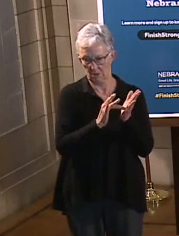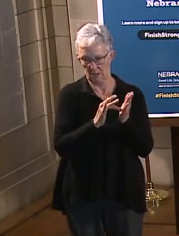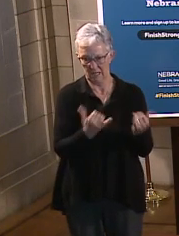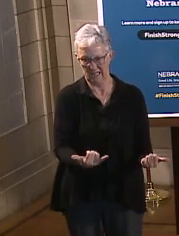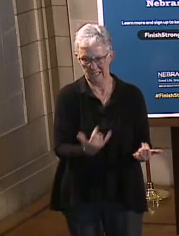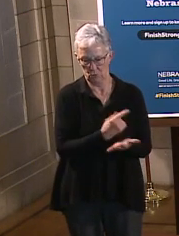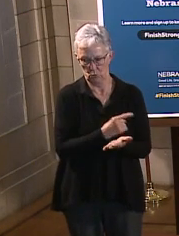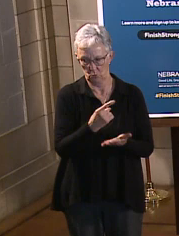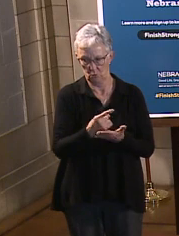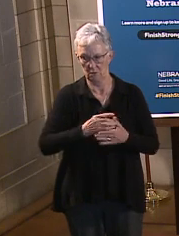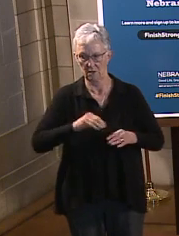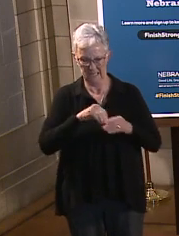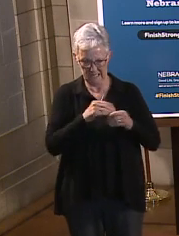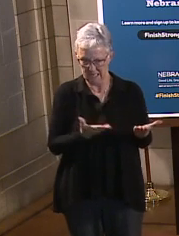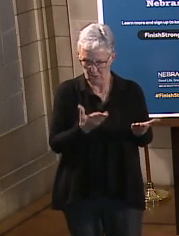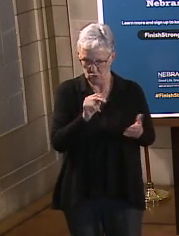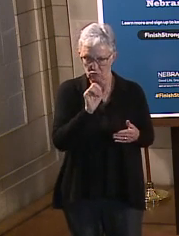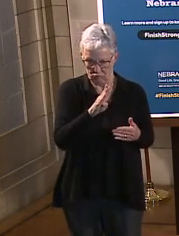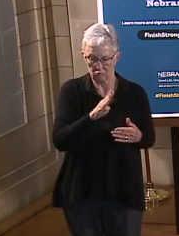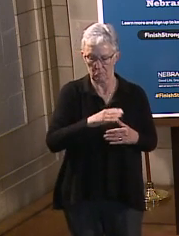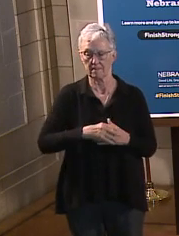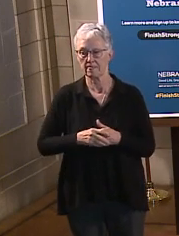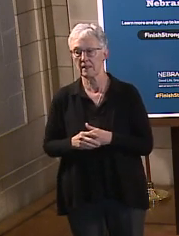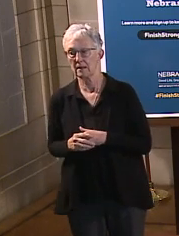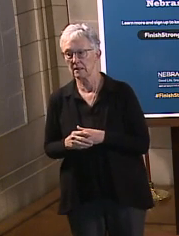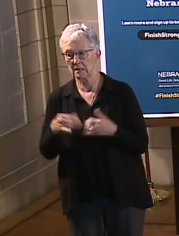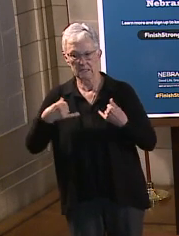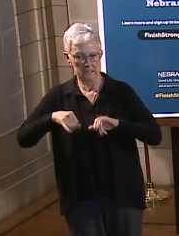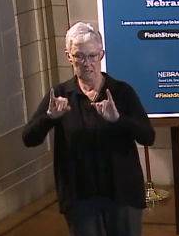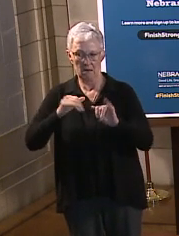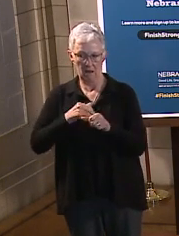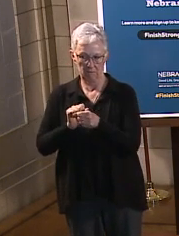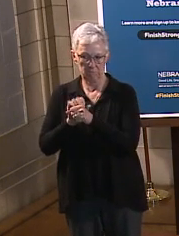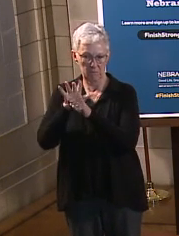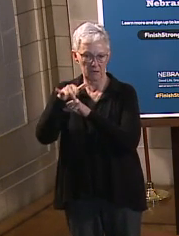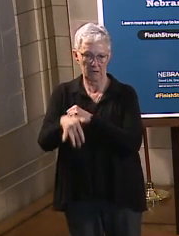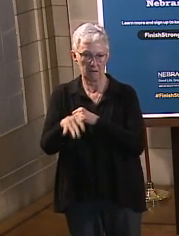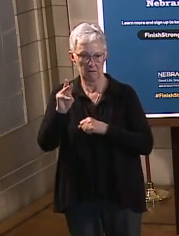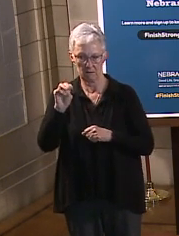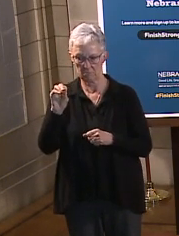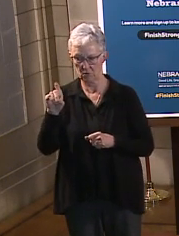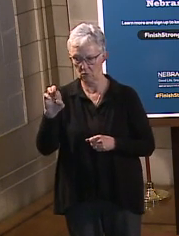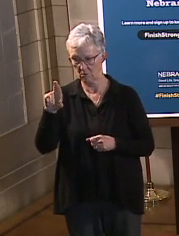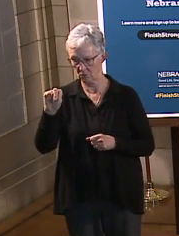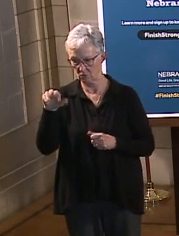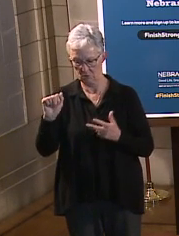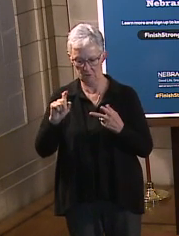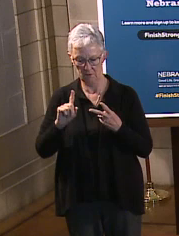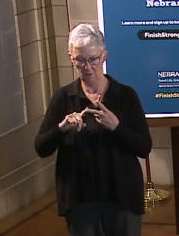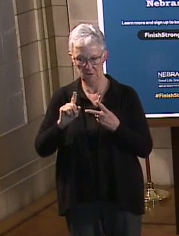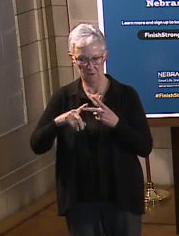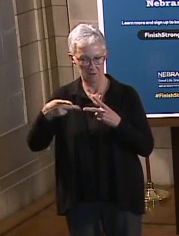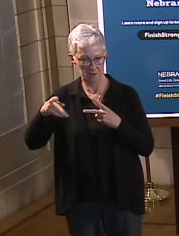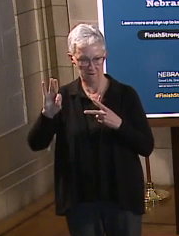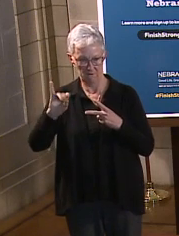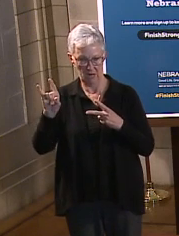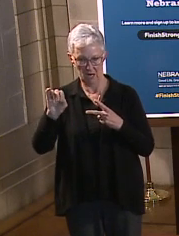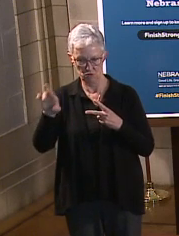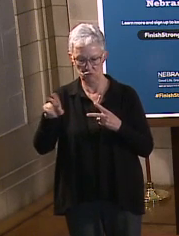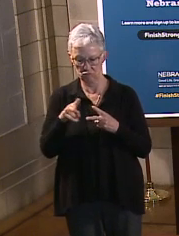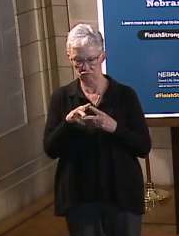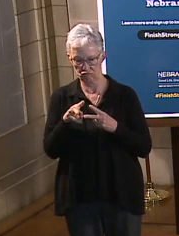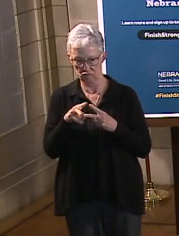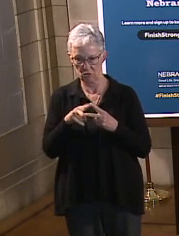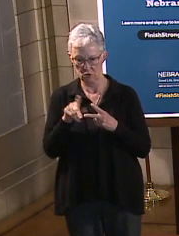we will still have, continue to have robust supplies of both Moderna and Pfizer, the same sort of categories, you know, 25